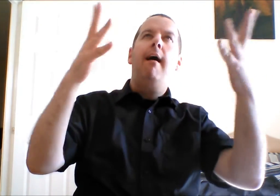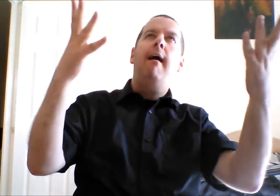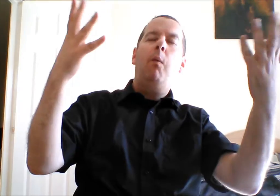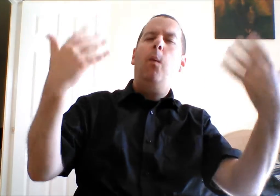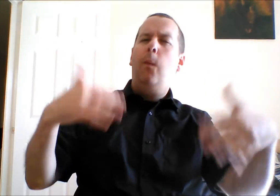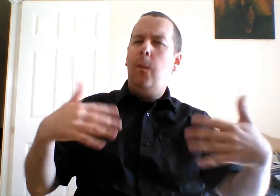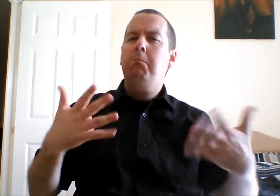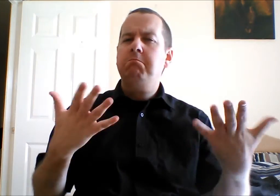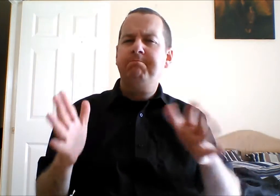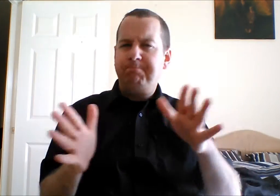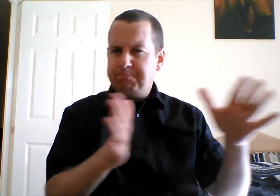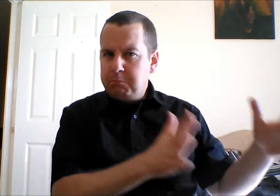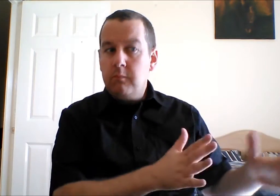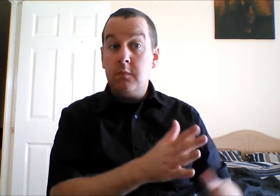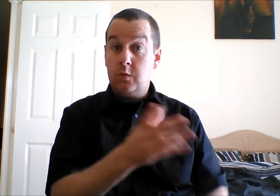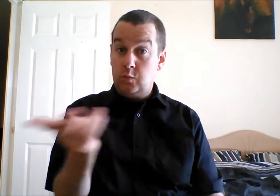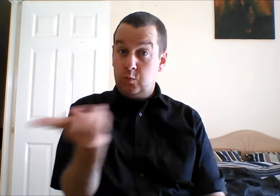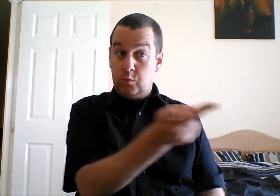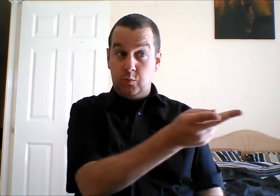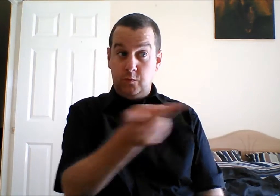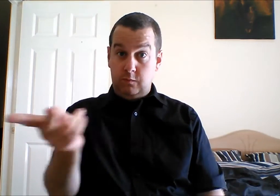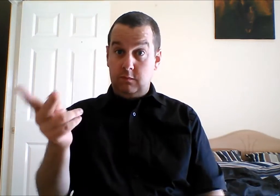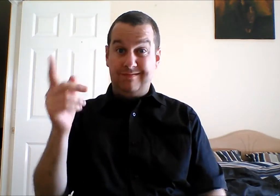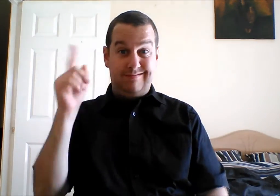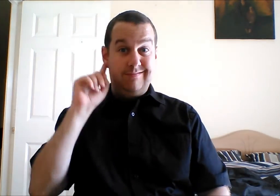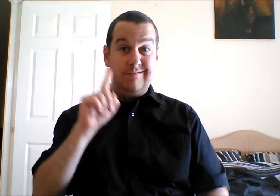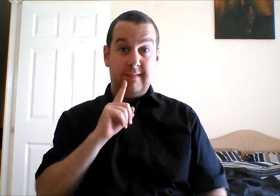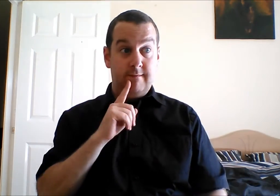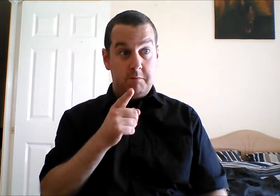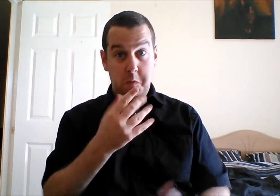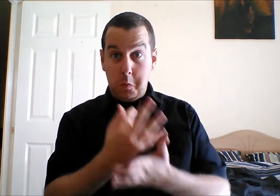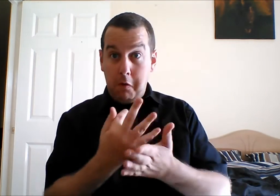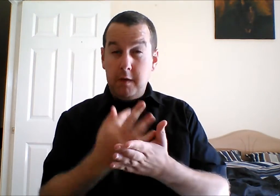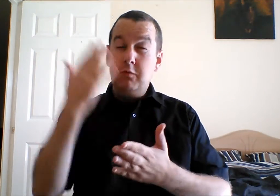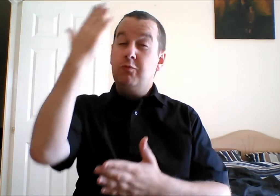and Deirdre, do you often dream of being able to speak?